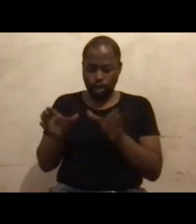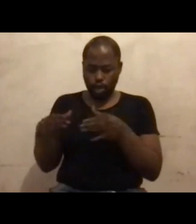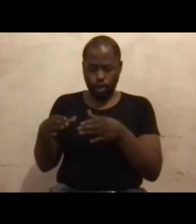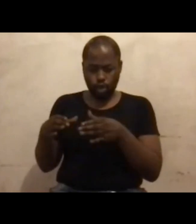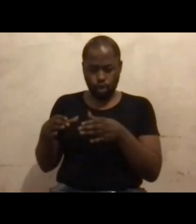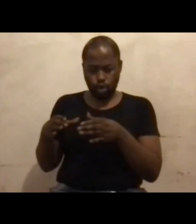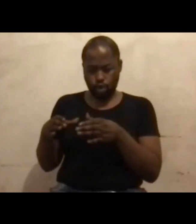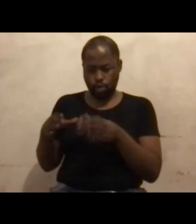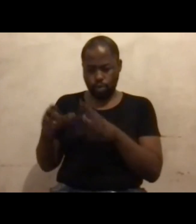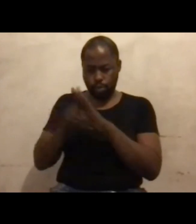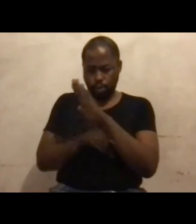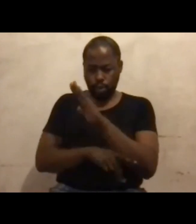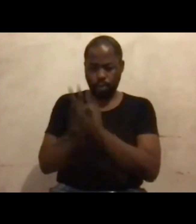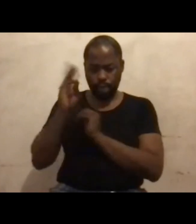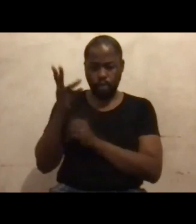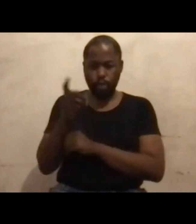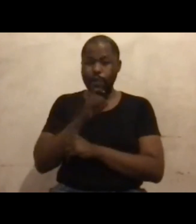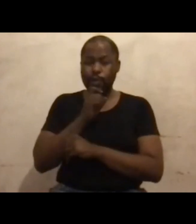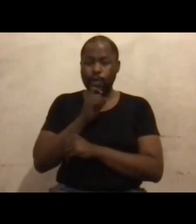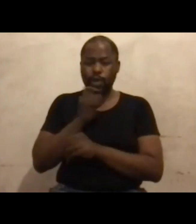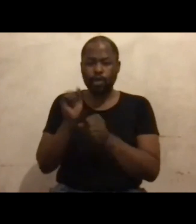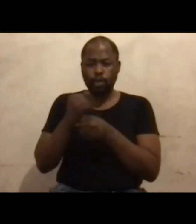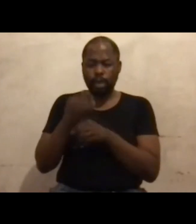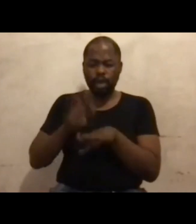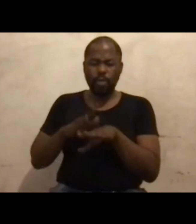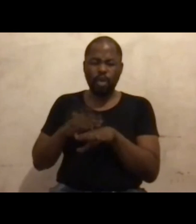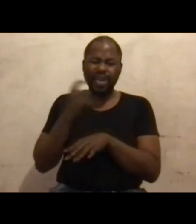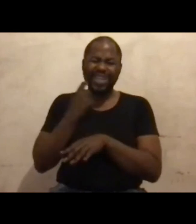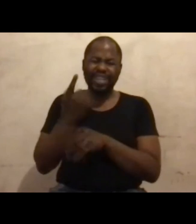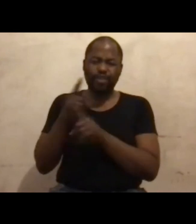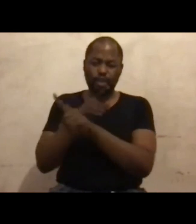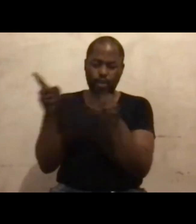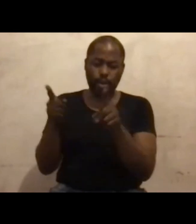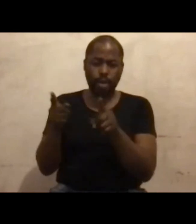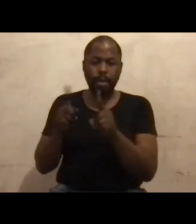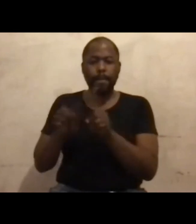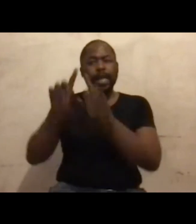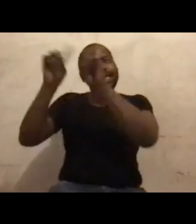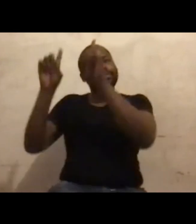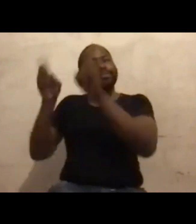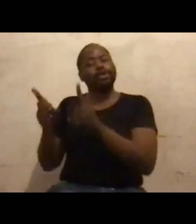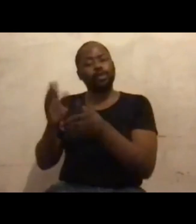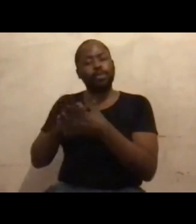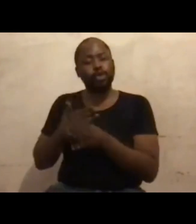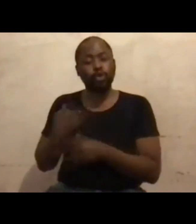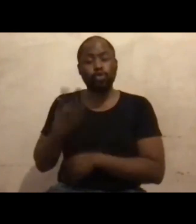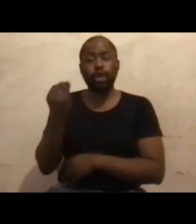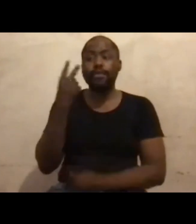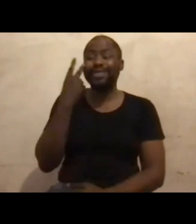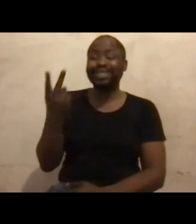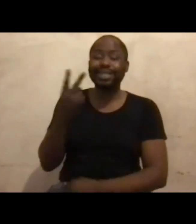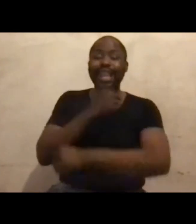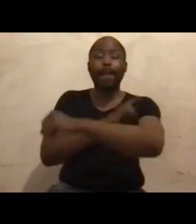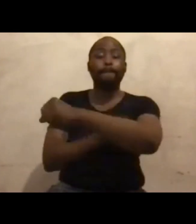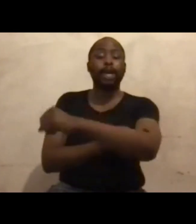to lose. It's partly to make it more affordable, but I think it is especially because we have seen the power that peer